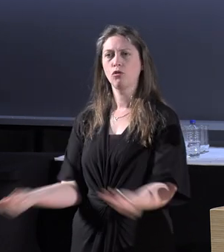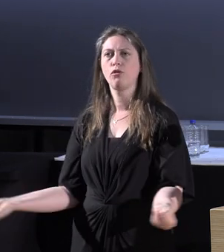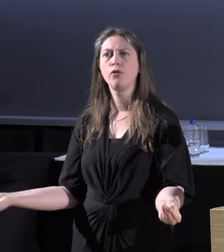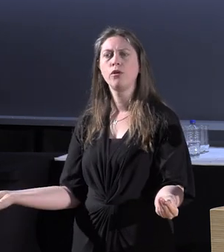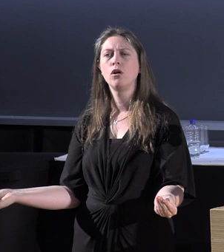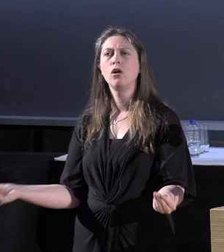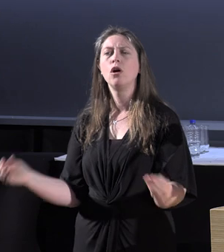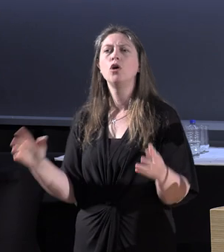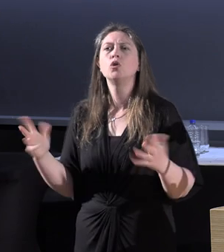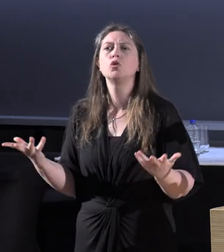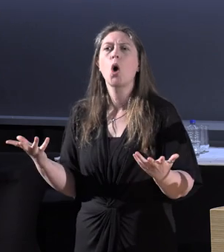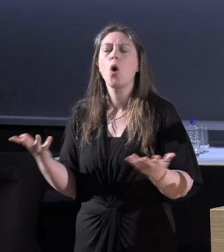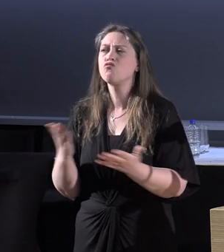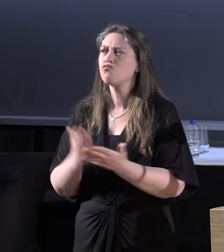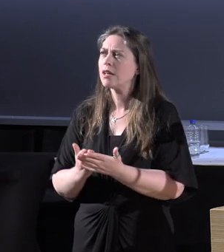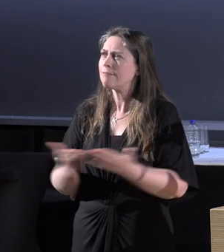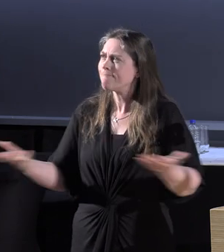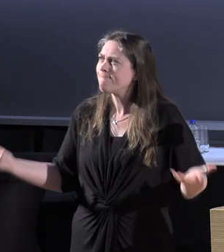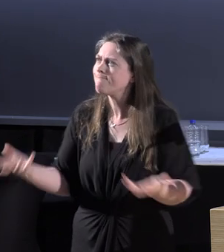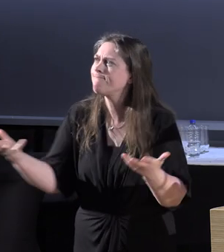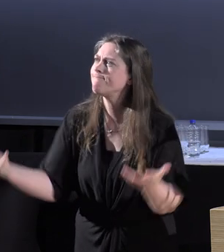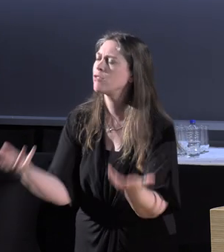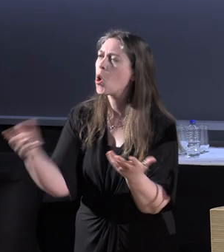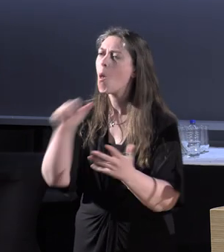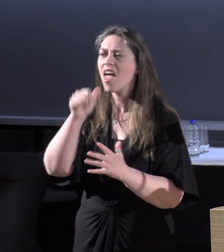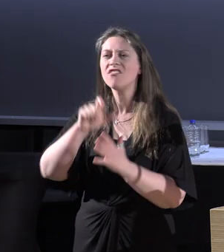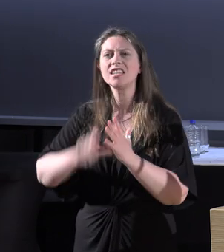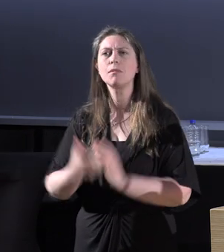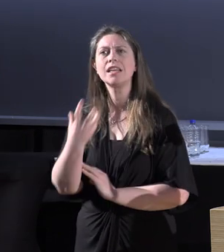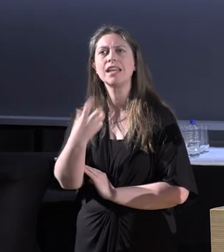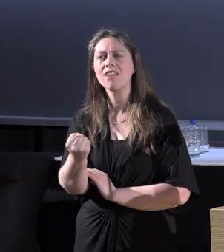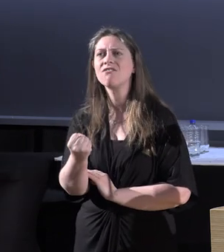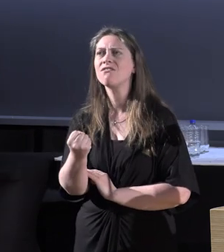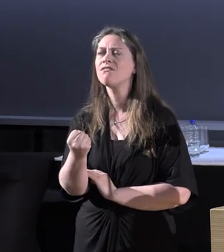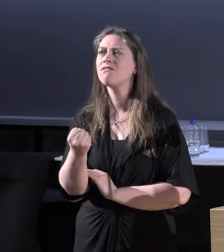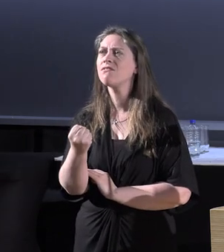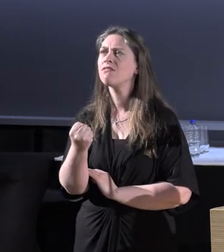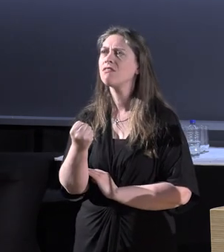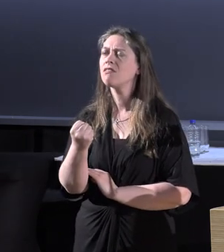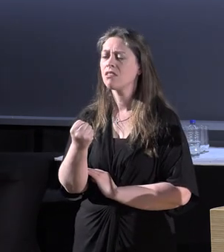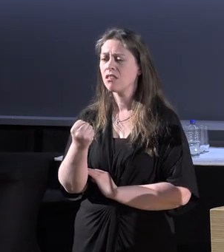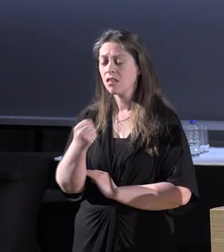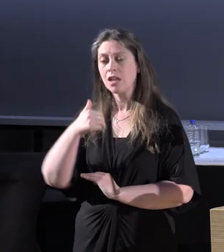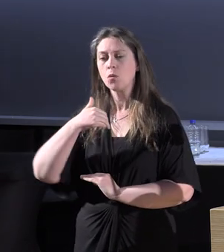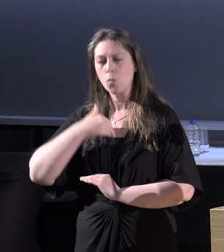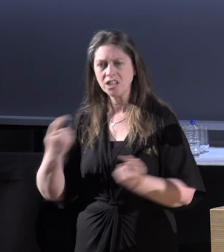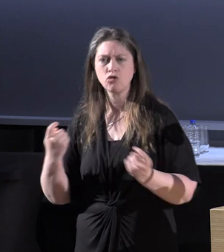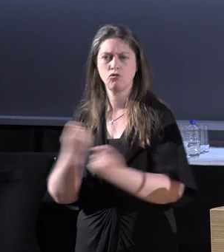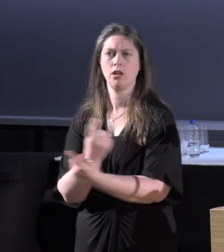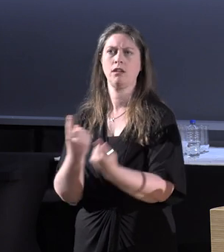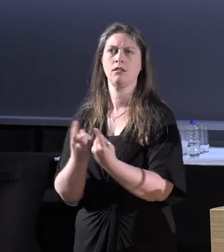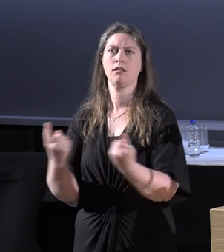a call to arms for anyone who experiences disability to say, hey, this has to change.